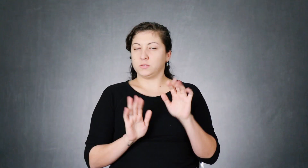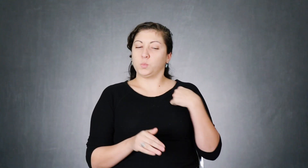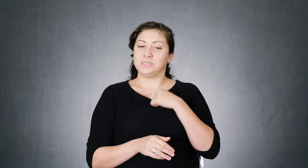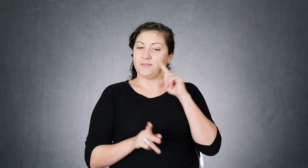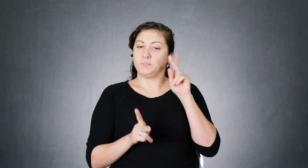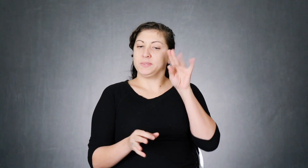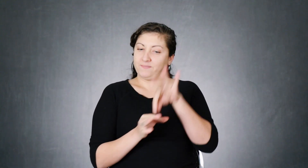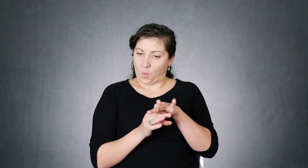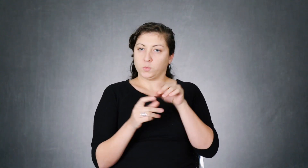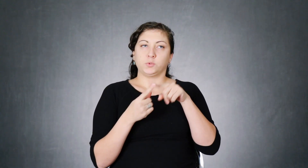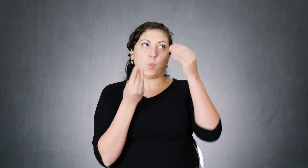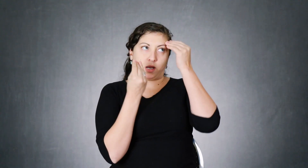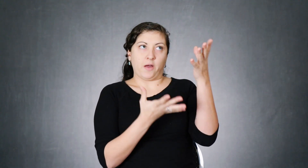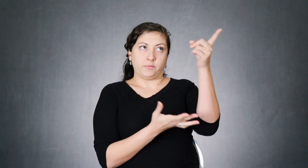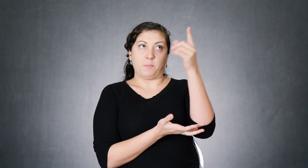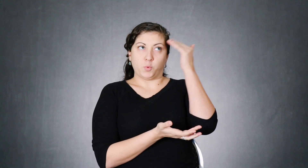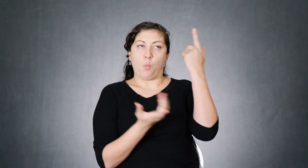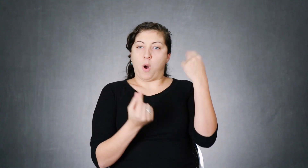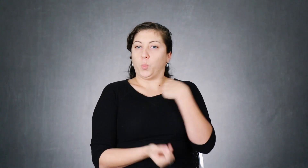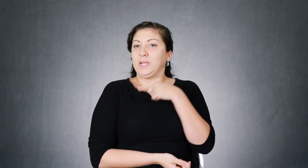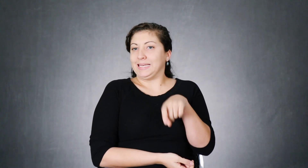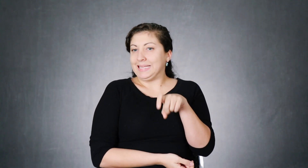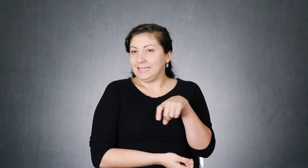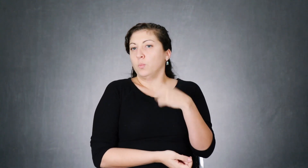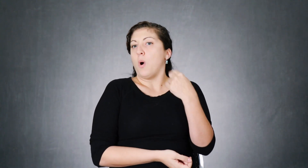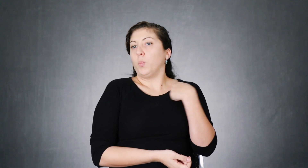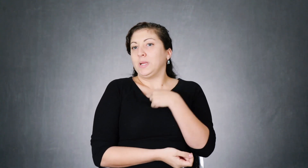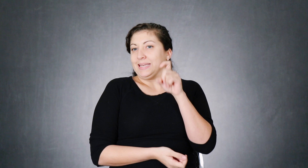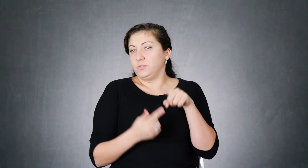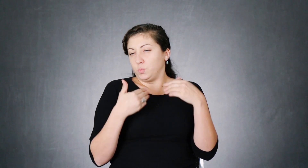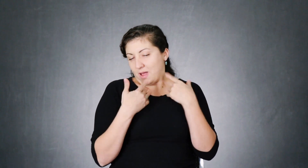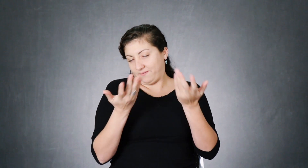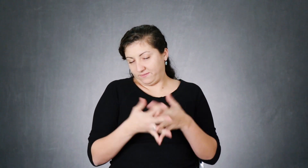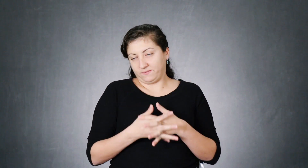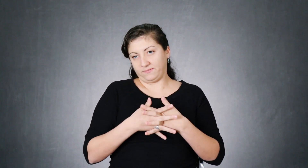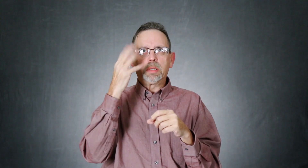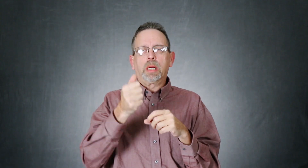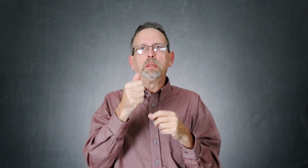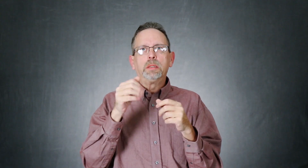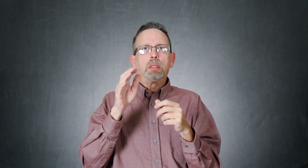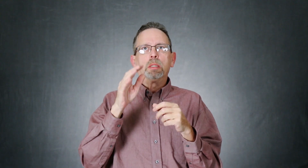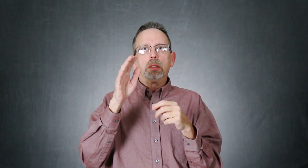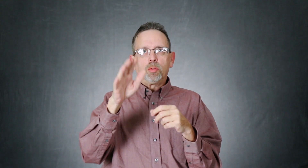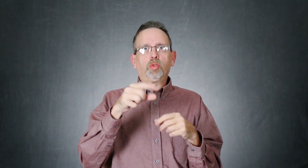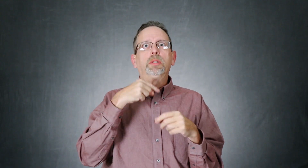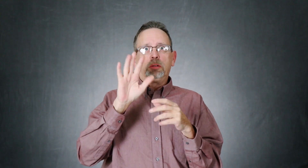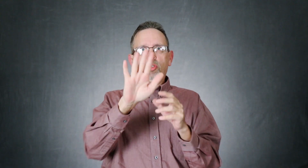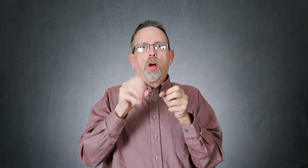Deaf people should be voting to let the government know what we want and what we need to have. It's your opportunity to tell the